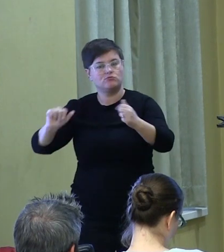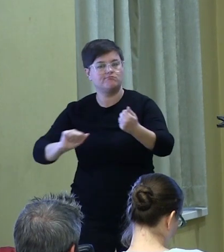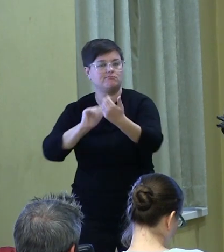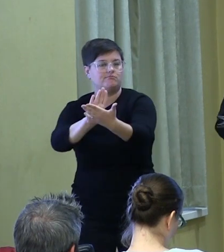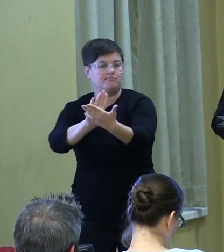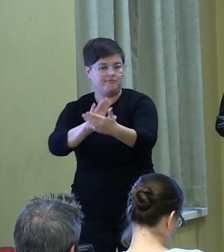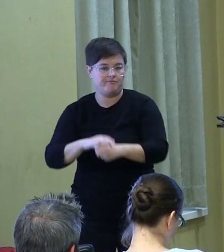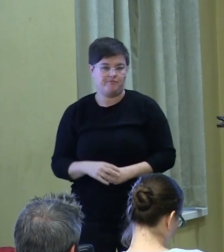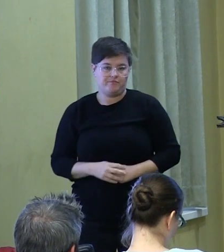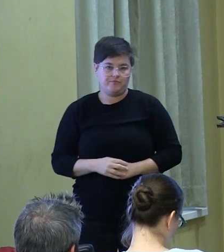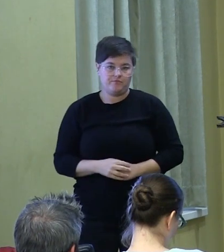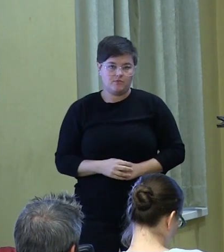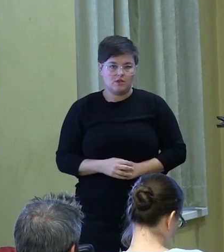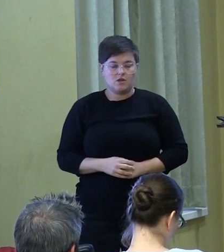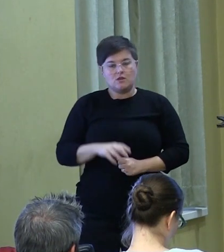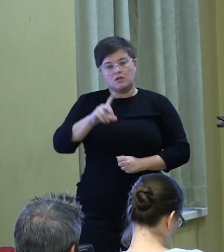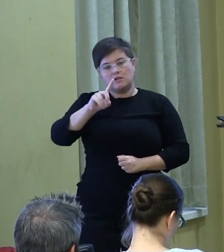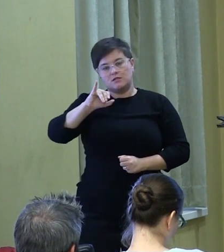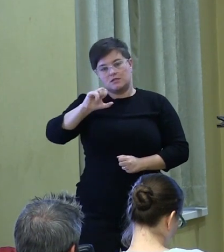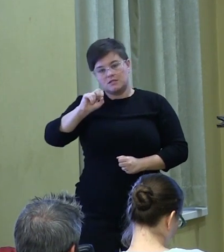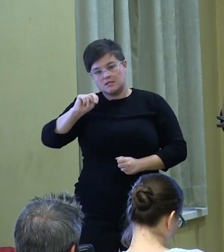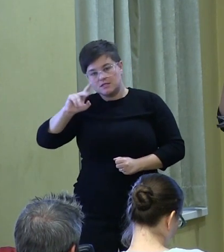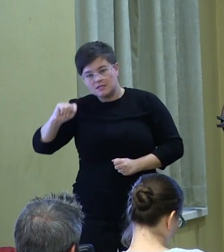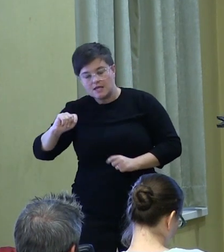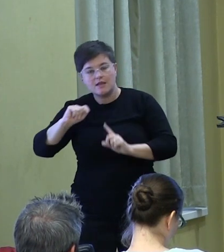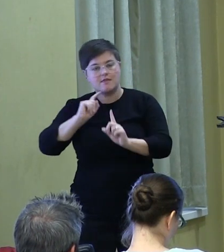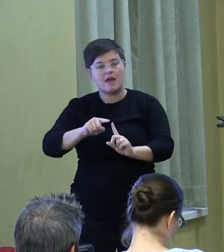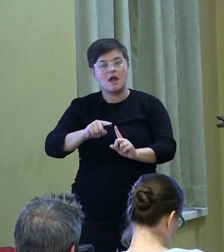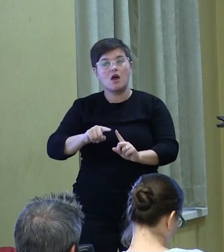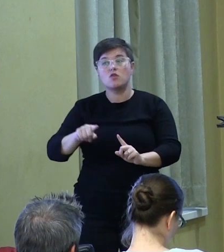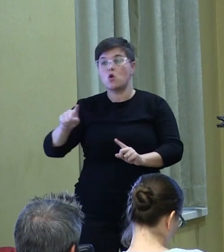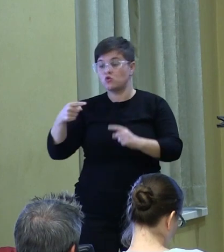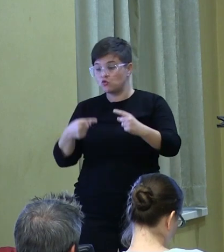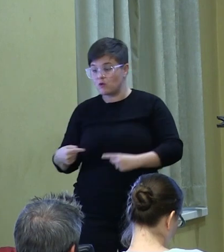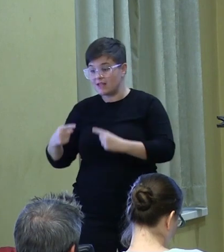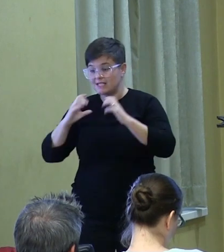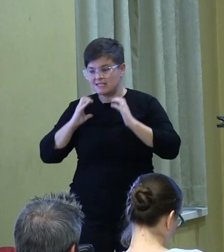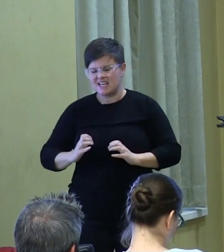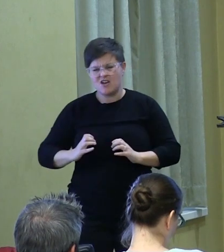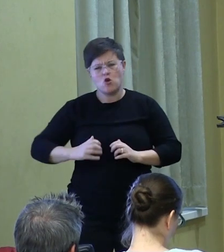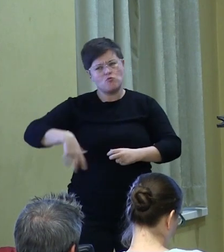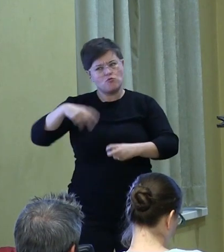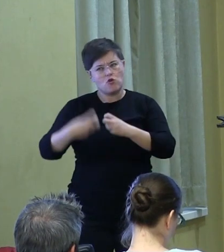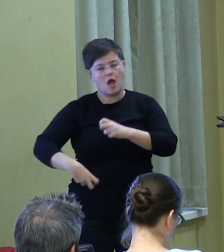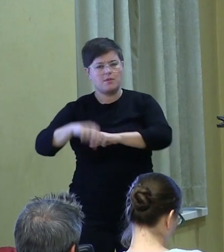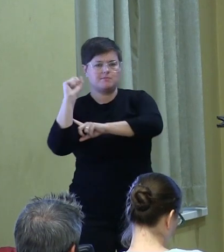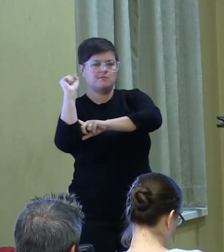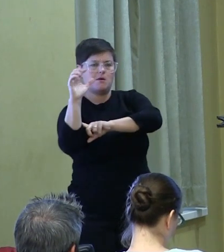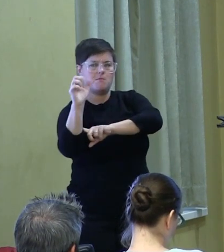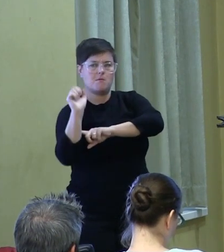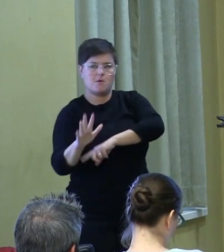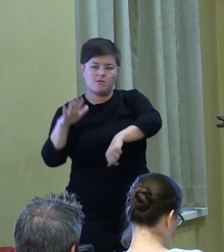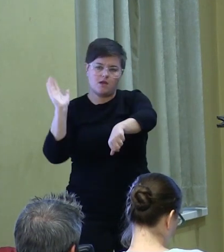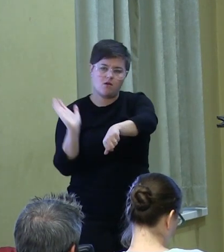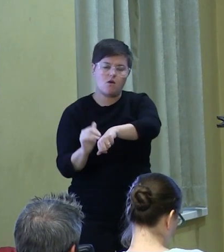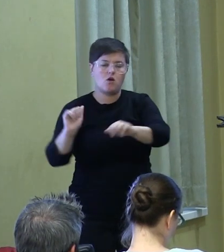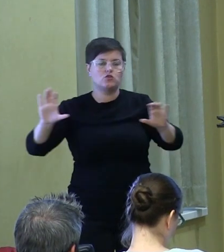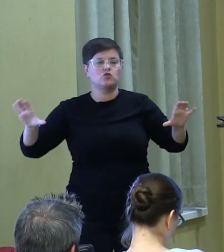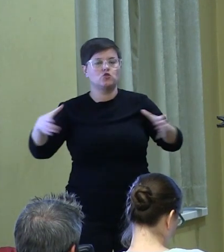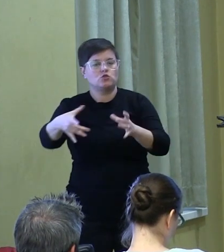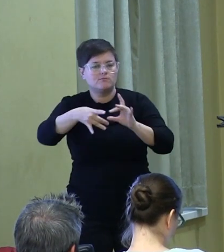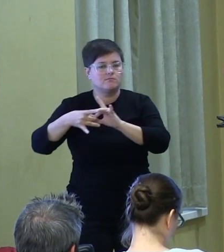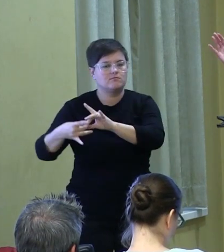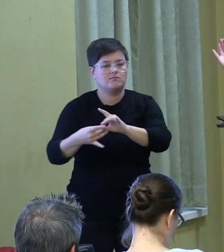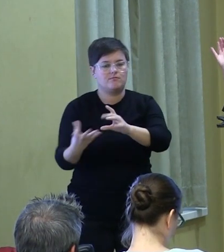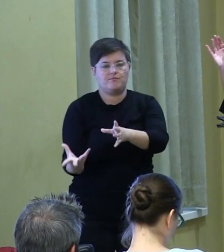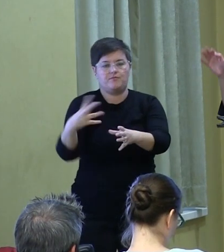So dissent enables those struggling citizens to name problems in the world, to call for collective work, and to engage in